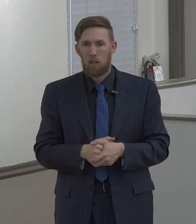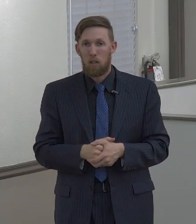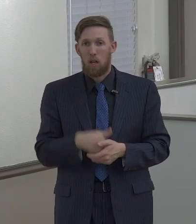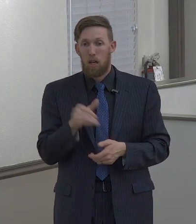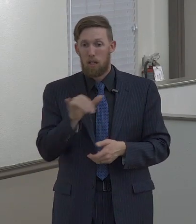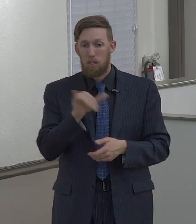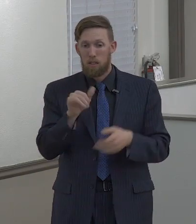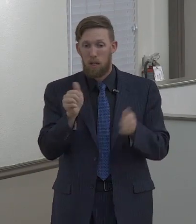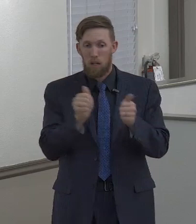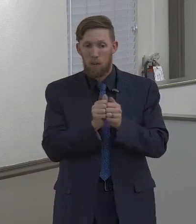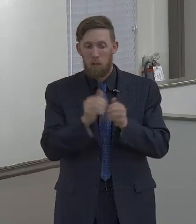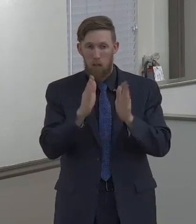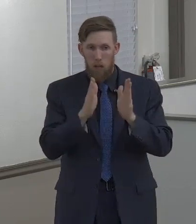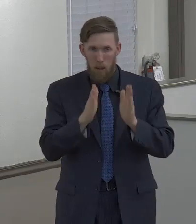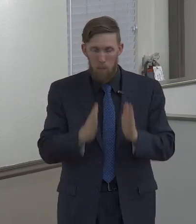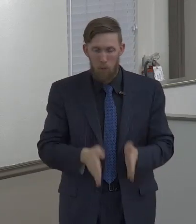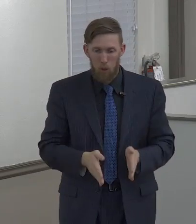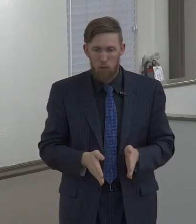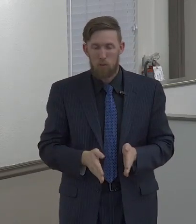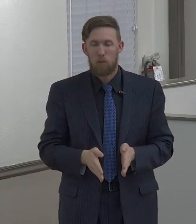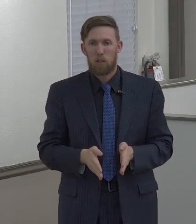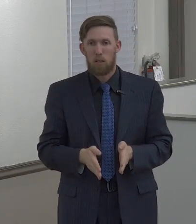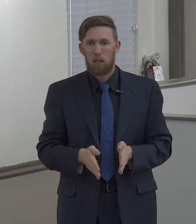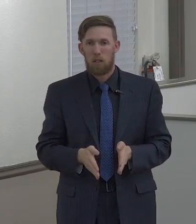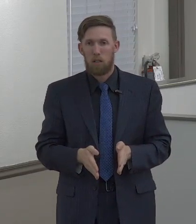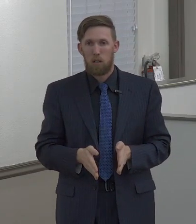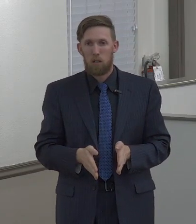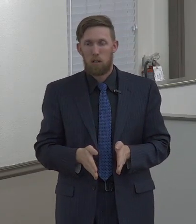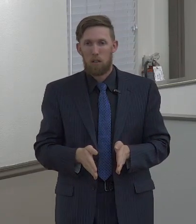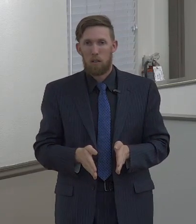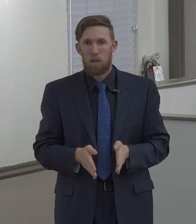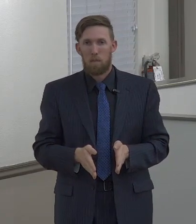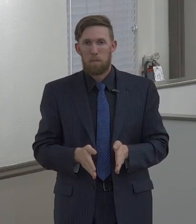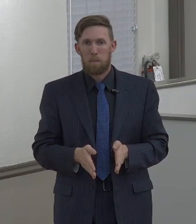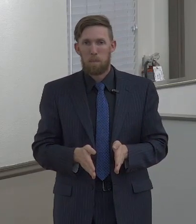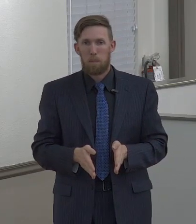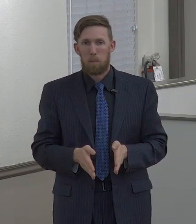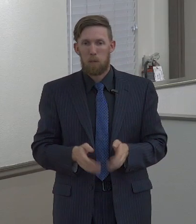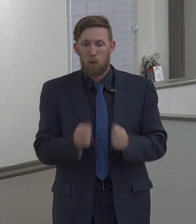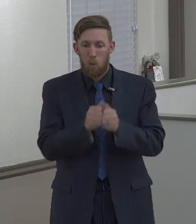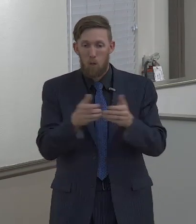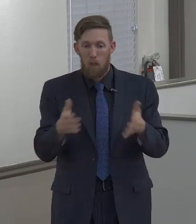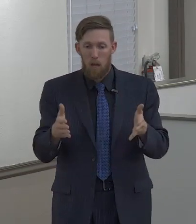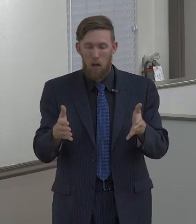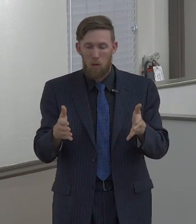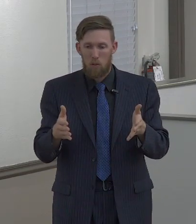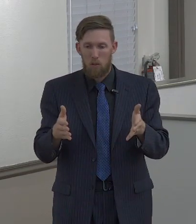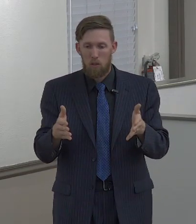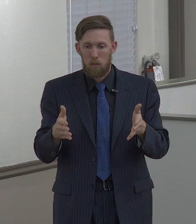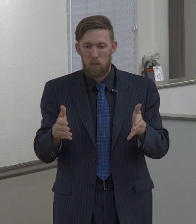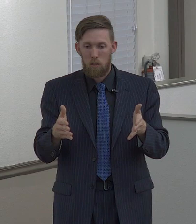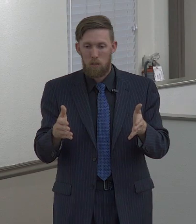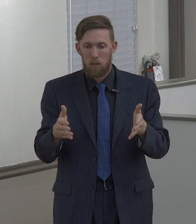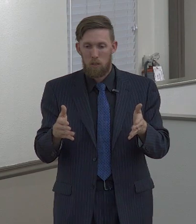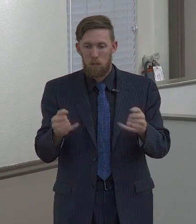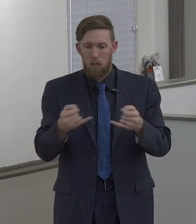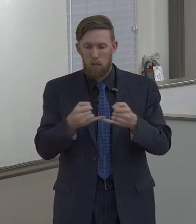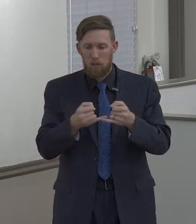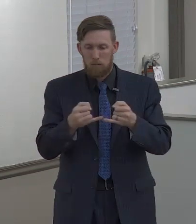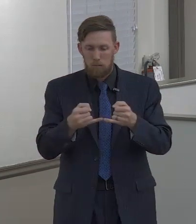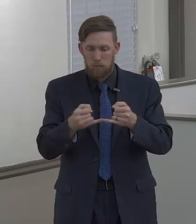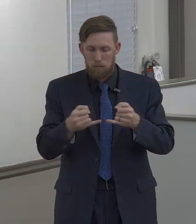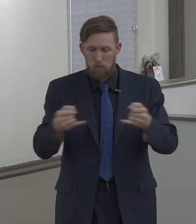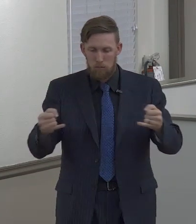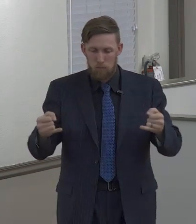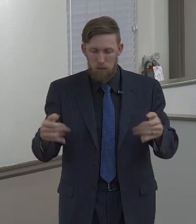So is an individual without self-control. just as a nation will fall without borders, a man